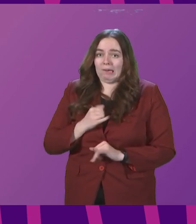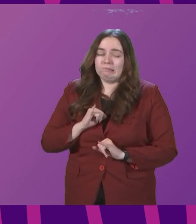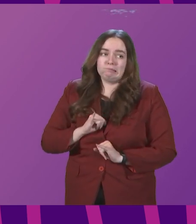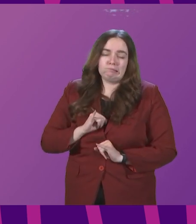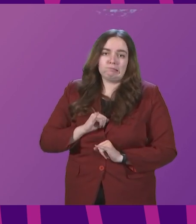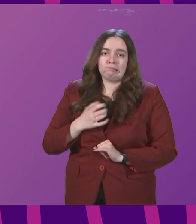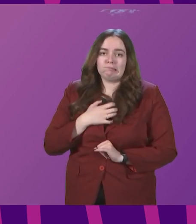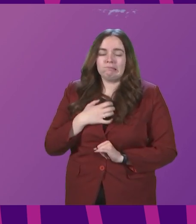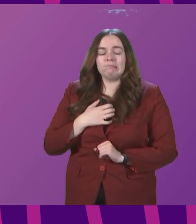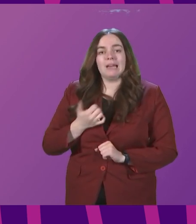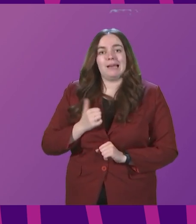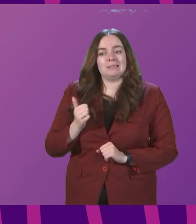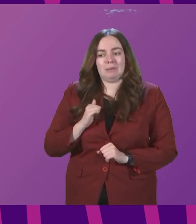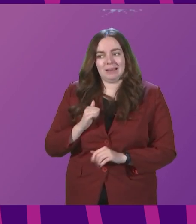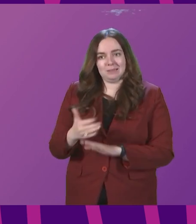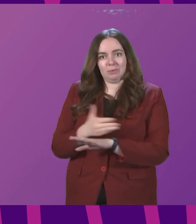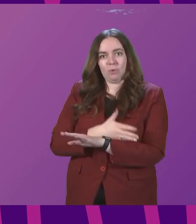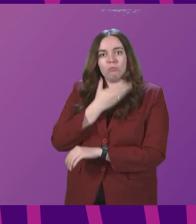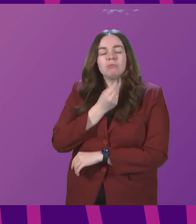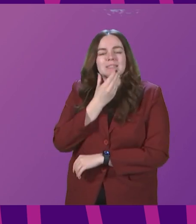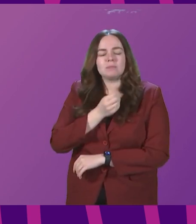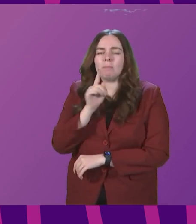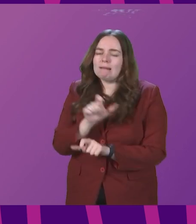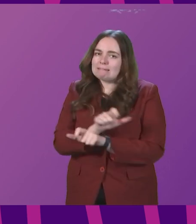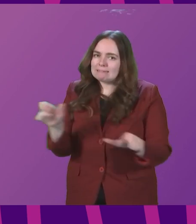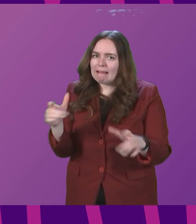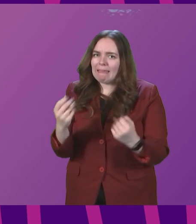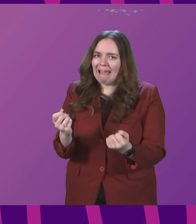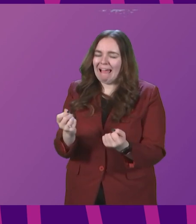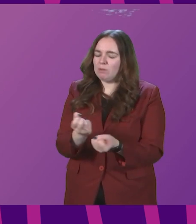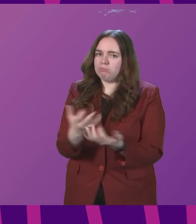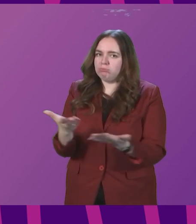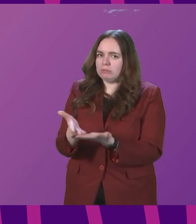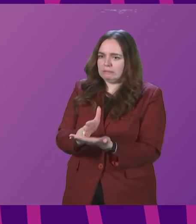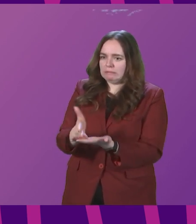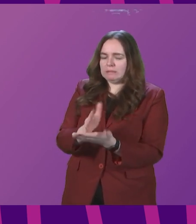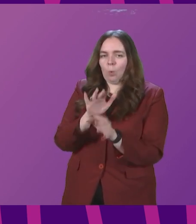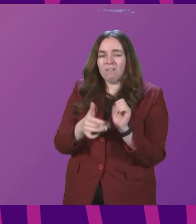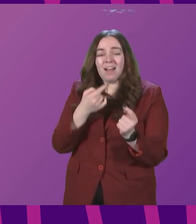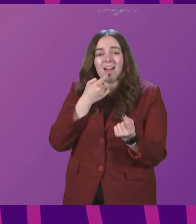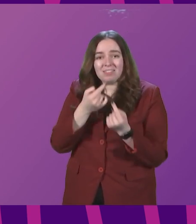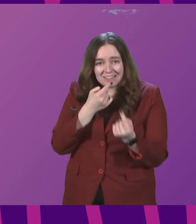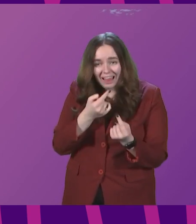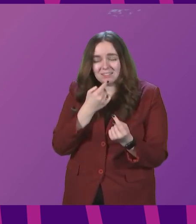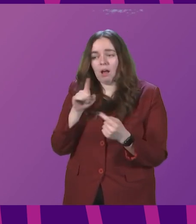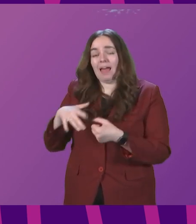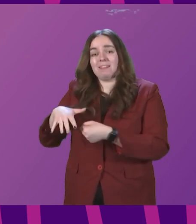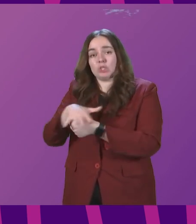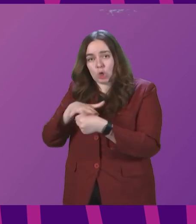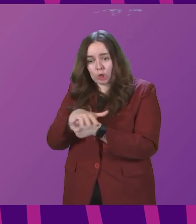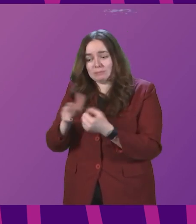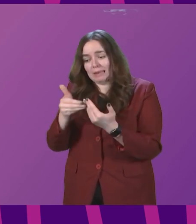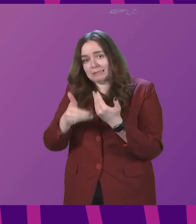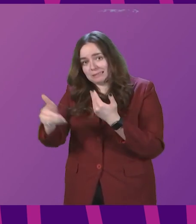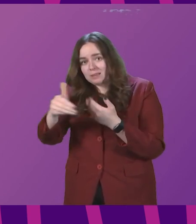when I spoke to Parliament before Christmas. But there are still significant uncertainties, both in the data and in the circumstances that lie